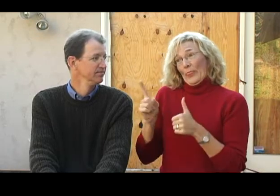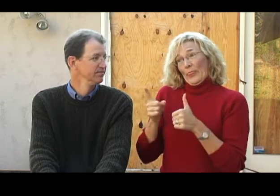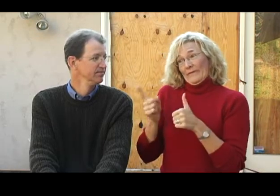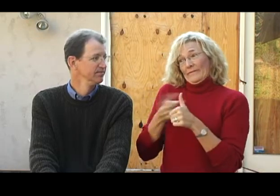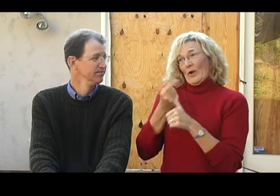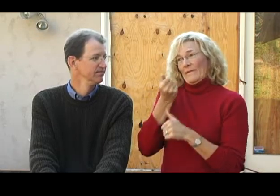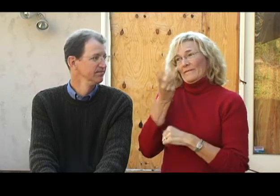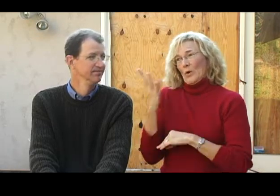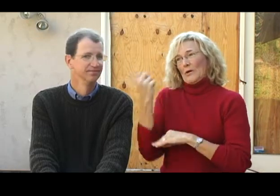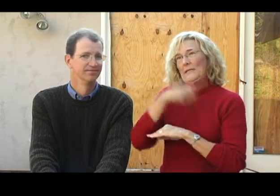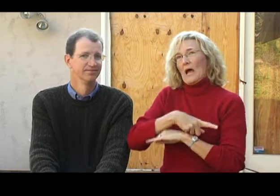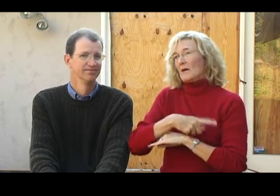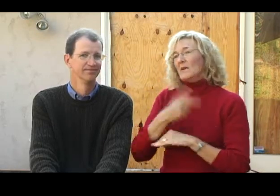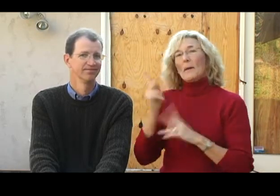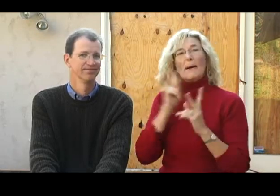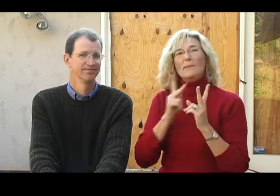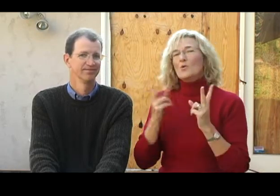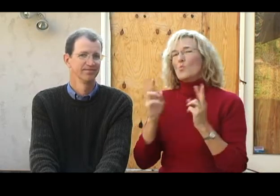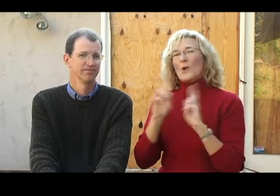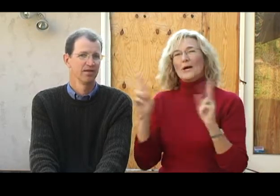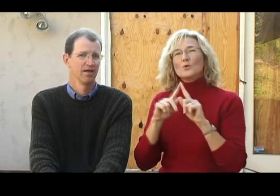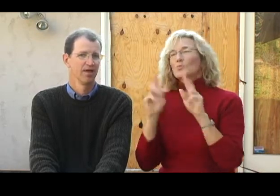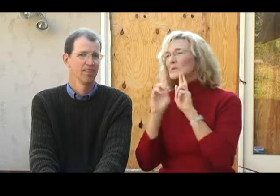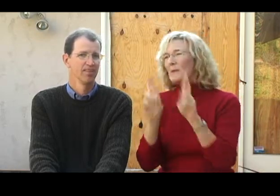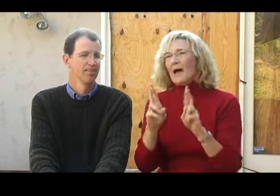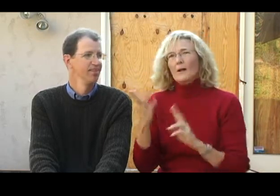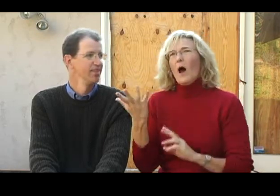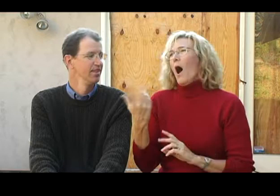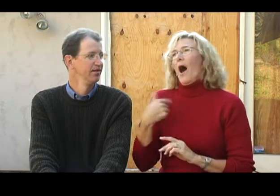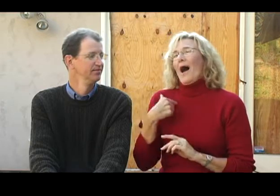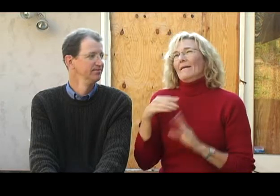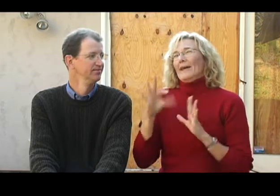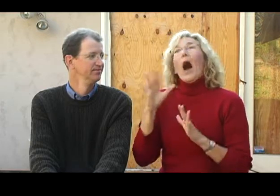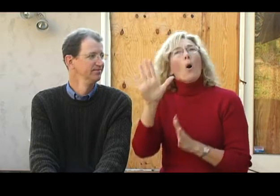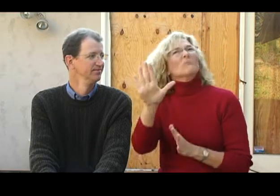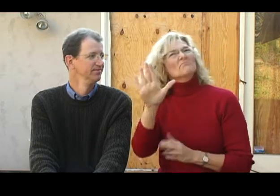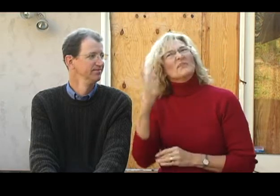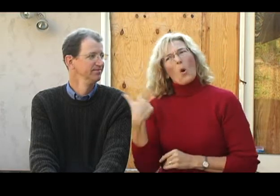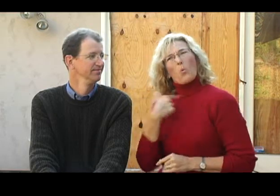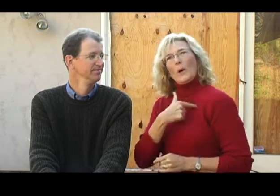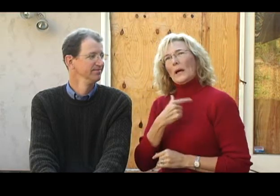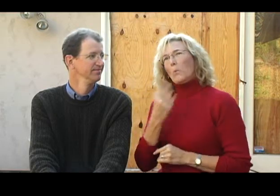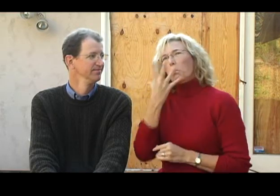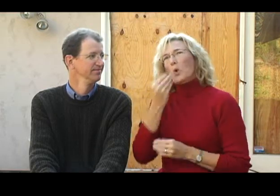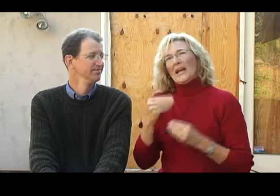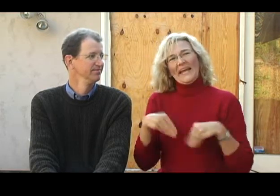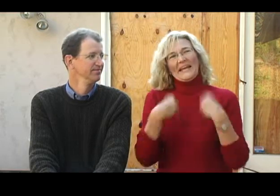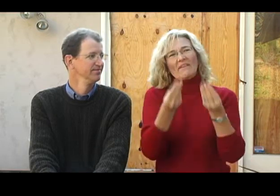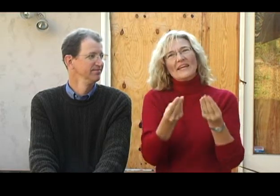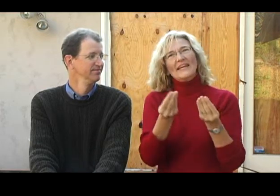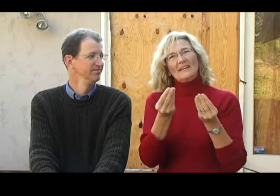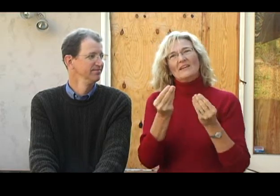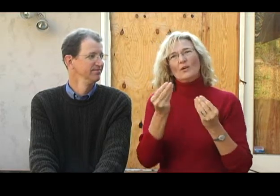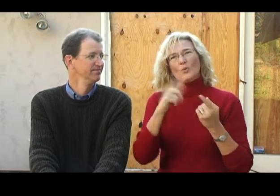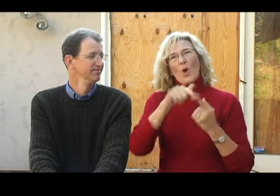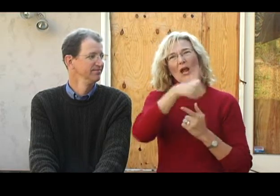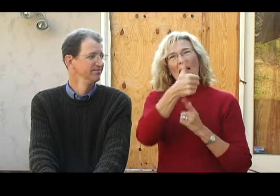help. First few days people were ready to respond and I found oh yeah we we're pretty giving